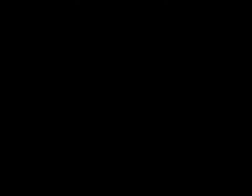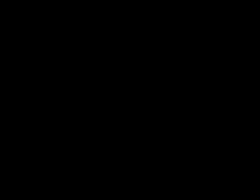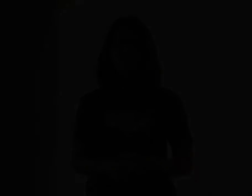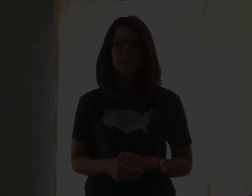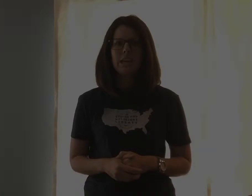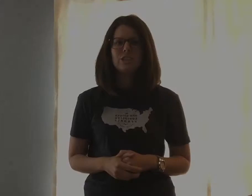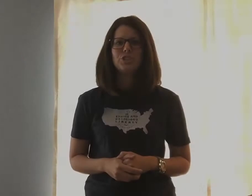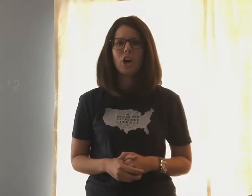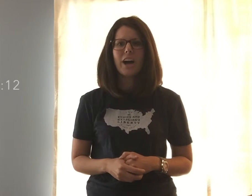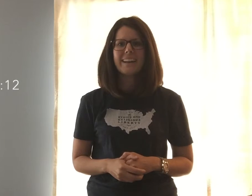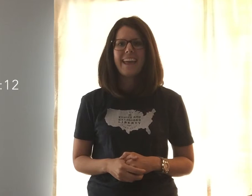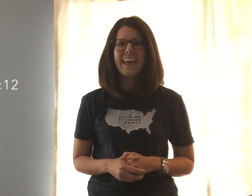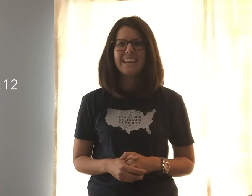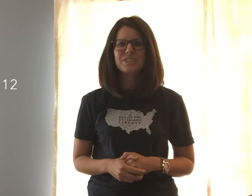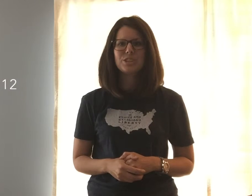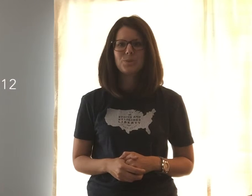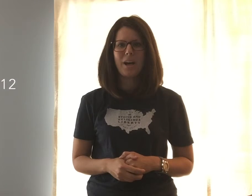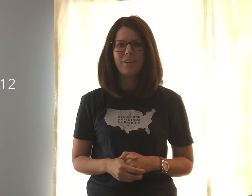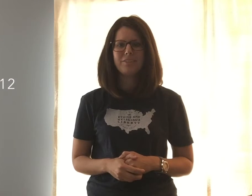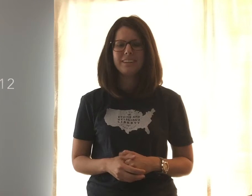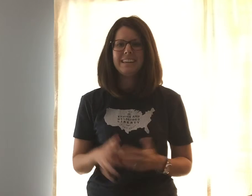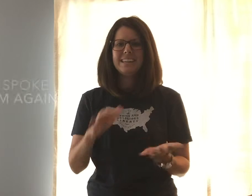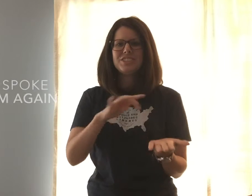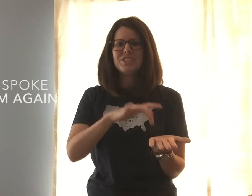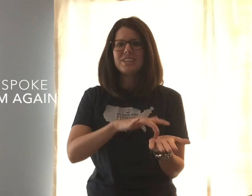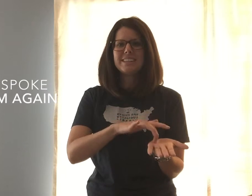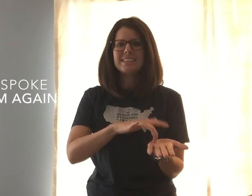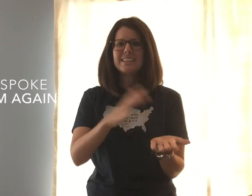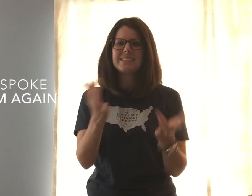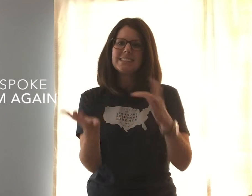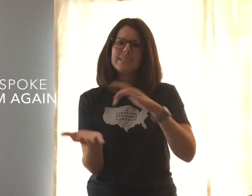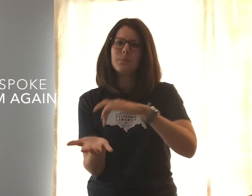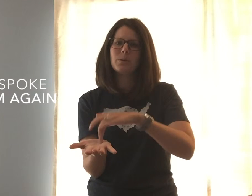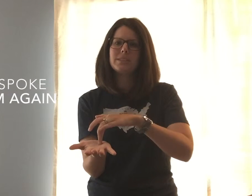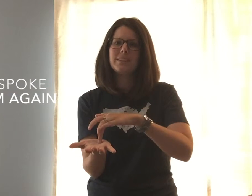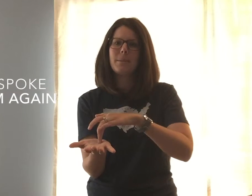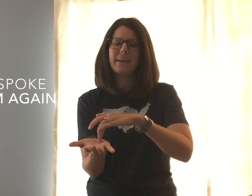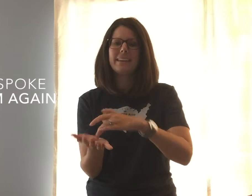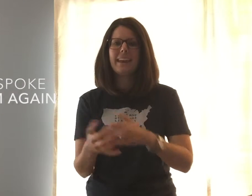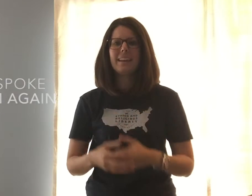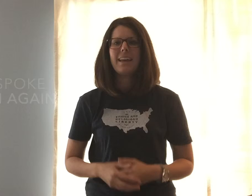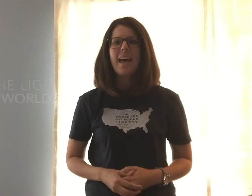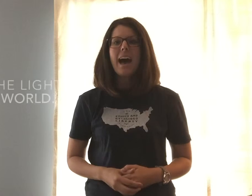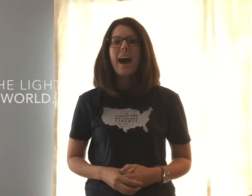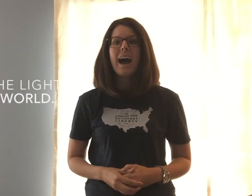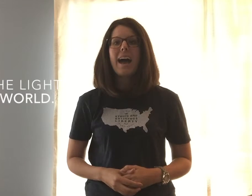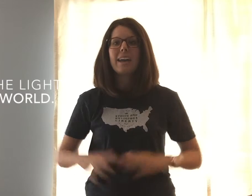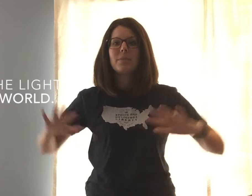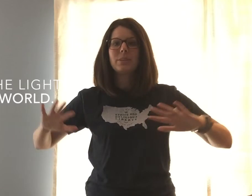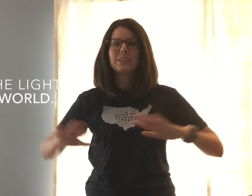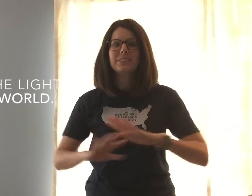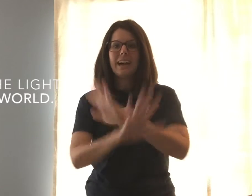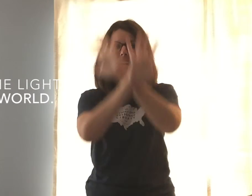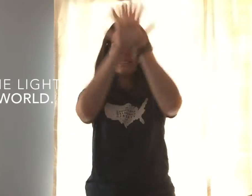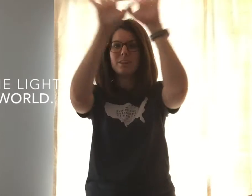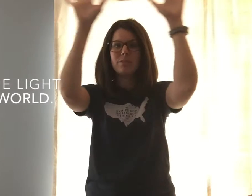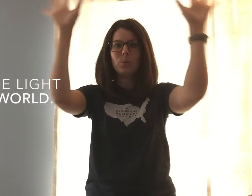John 8, 12. Jesus spoke to them again, I am the light of the